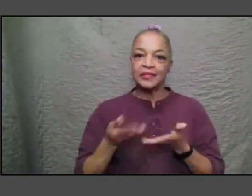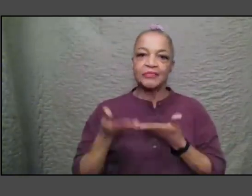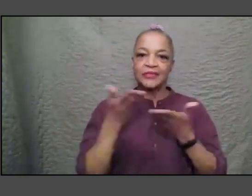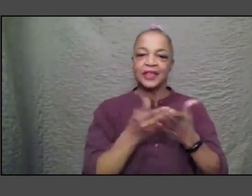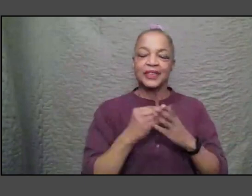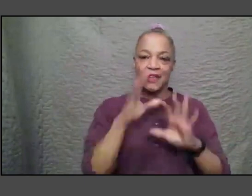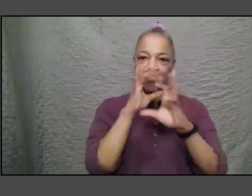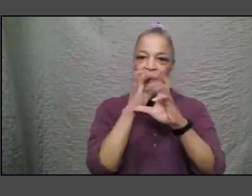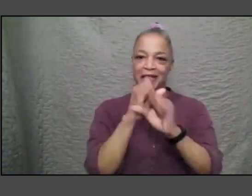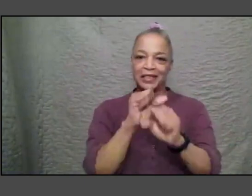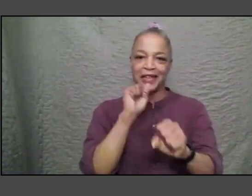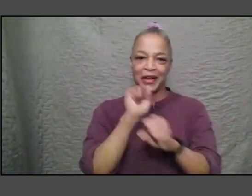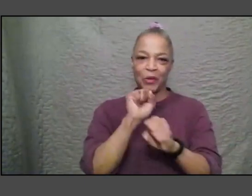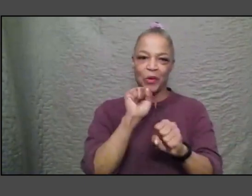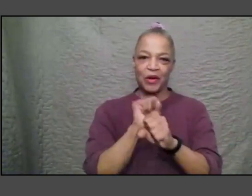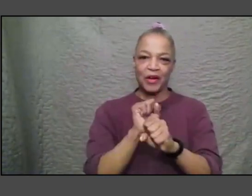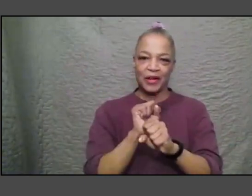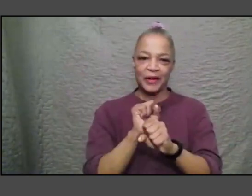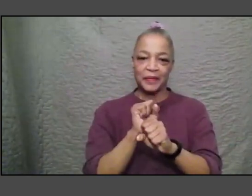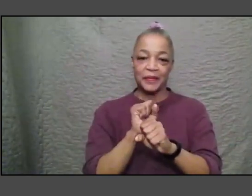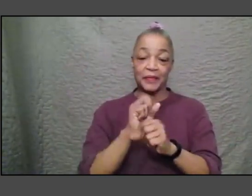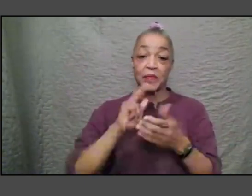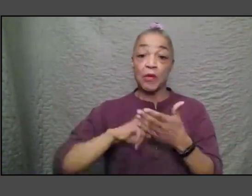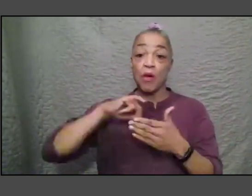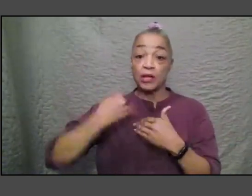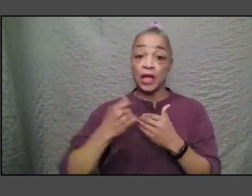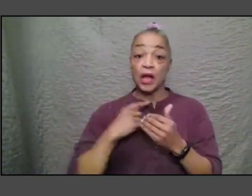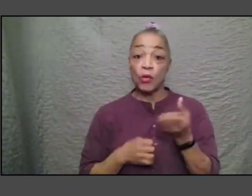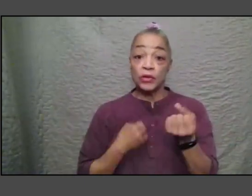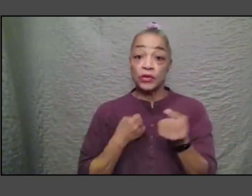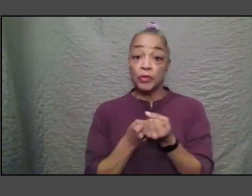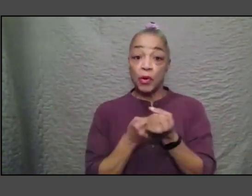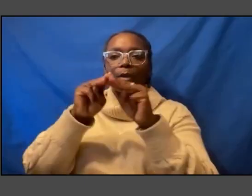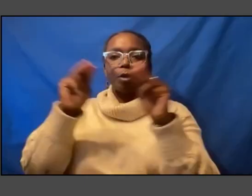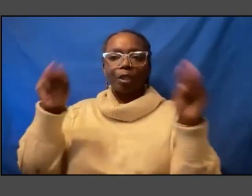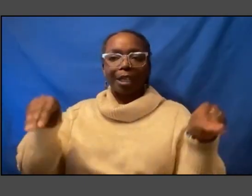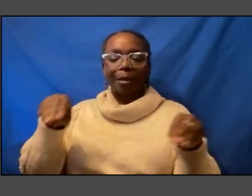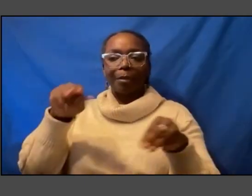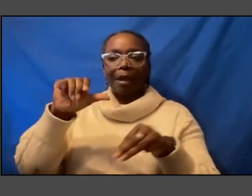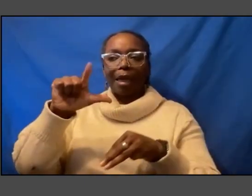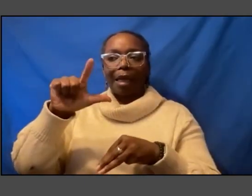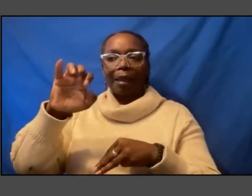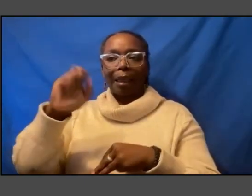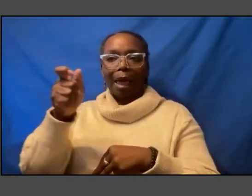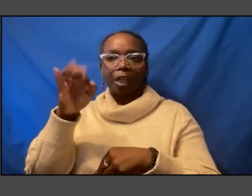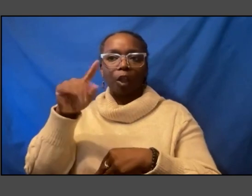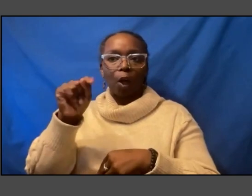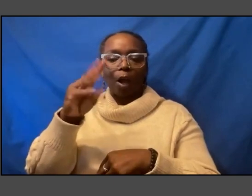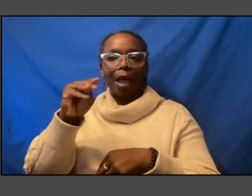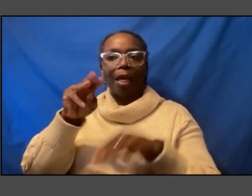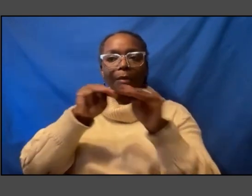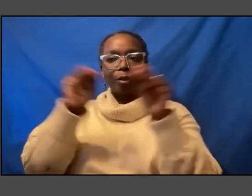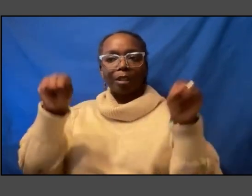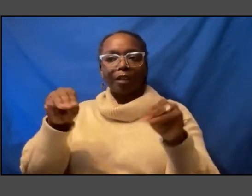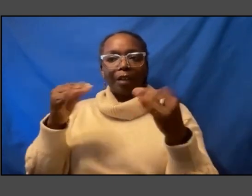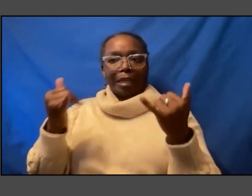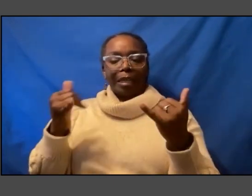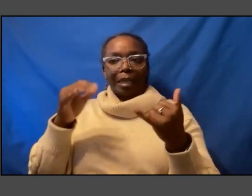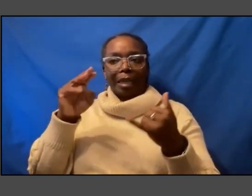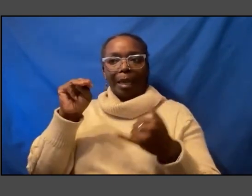we're supporting with uh the museum lax art and with the museum contemporary art in los angeles where they